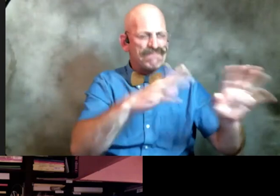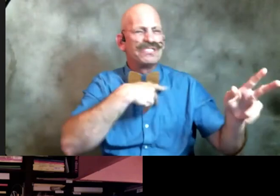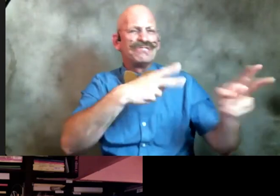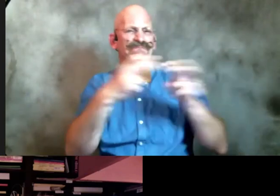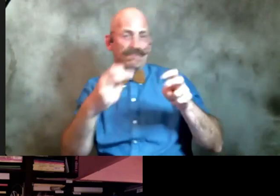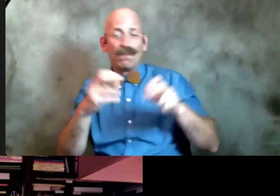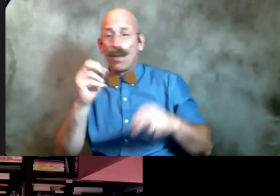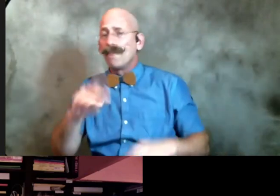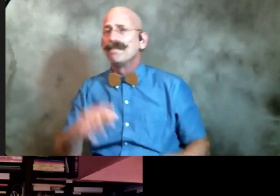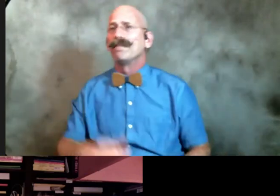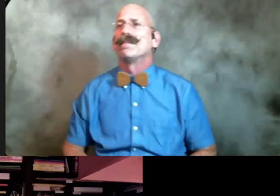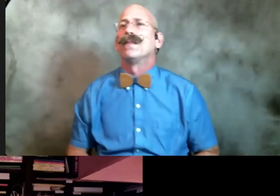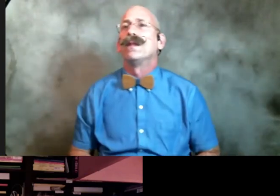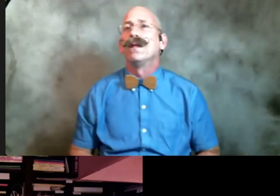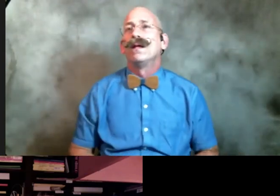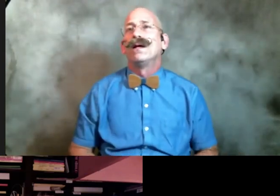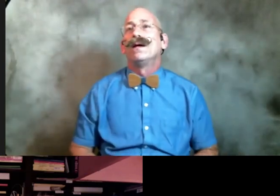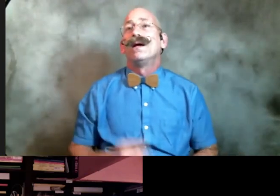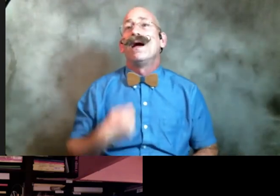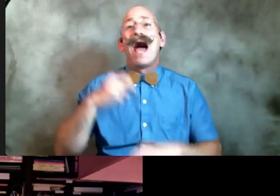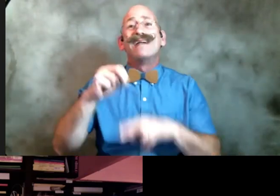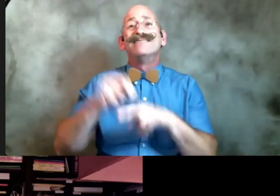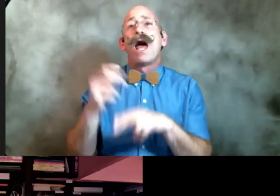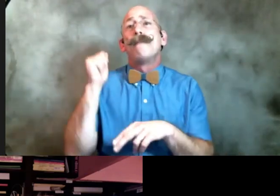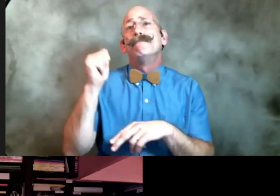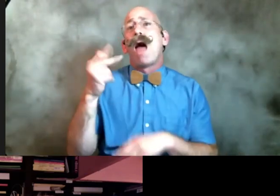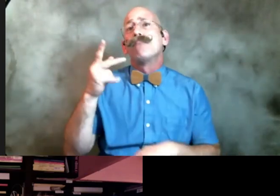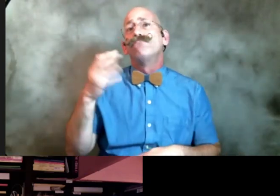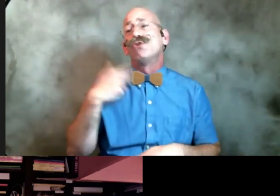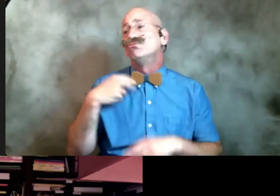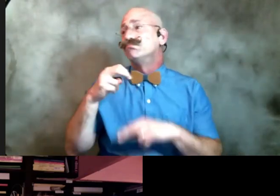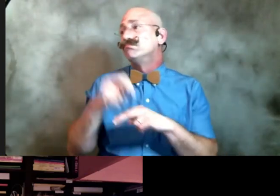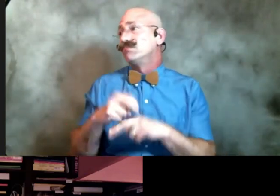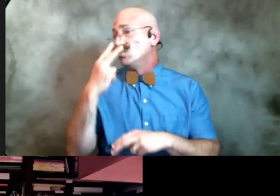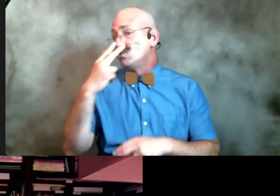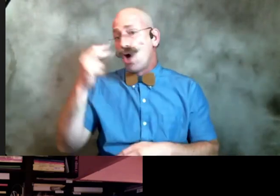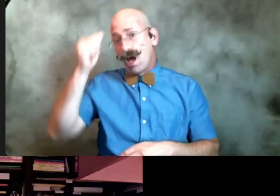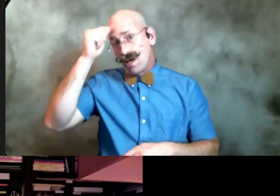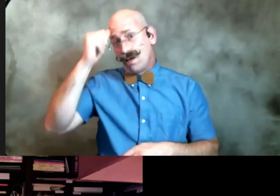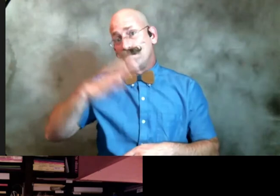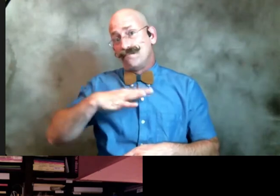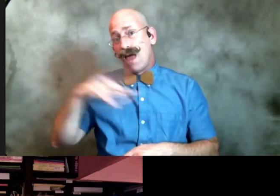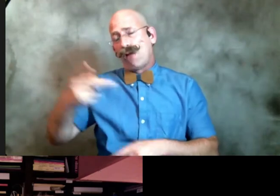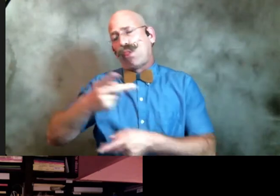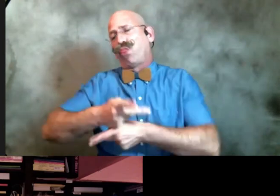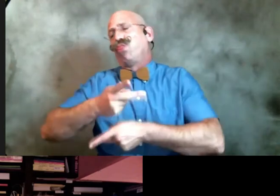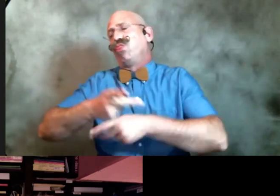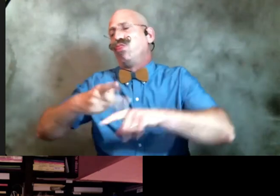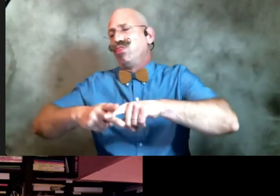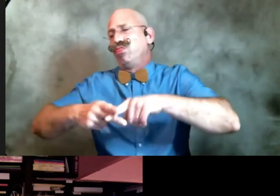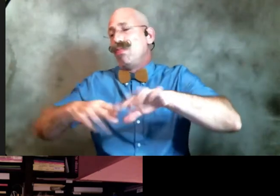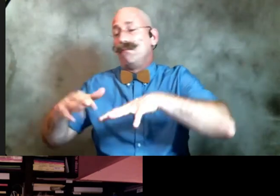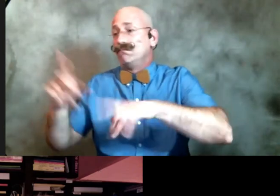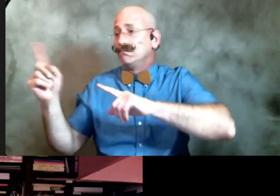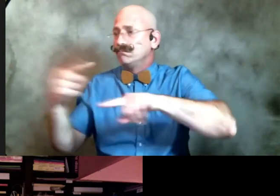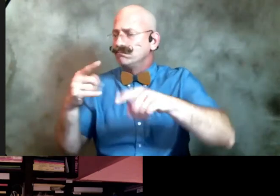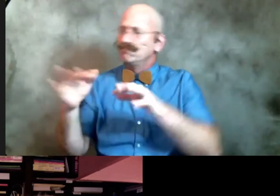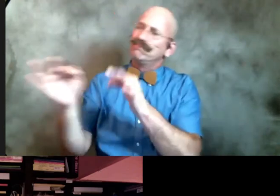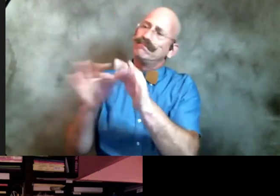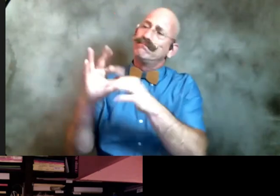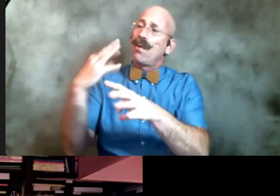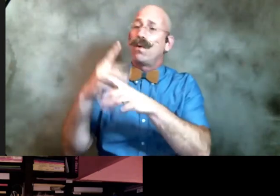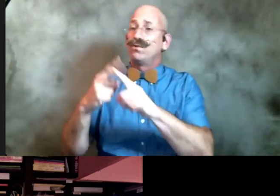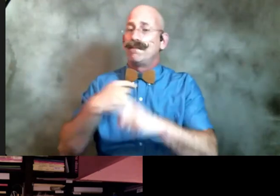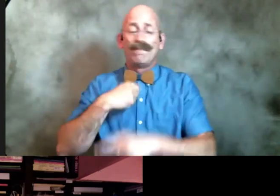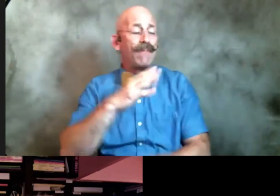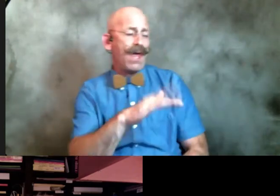i sat on the back porch as our handyman's daughter explained the world to me people